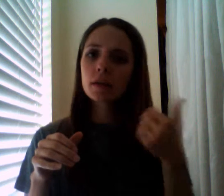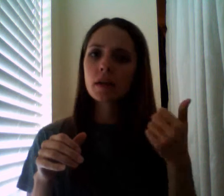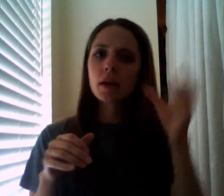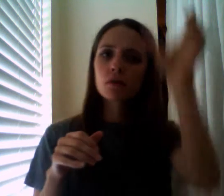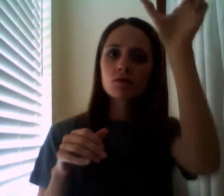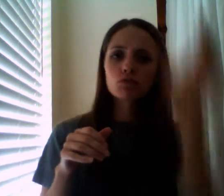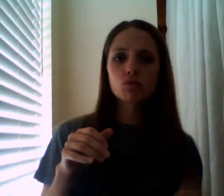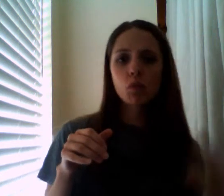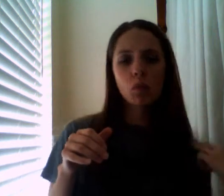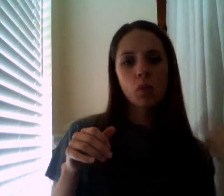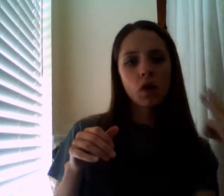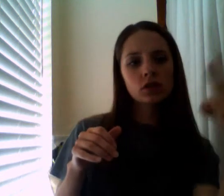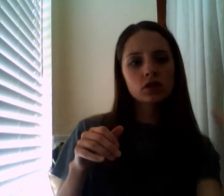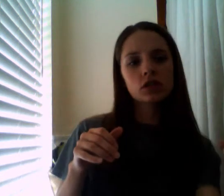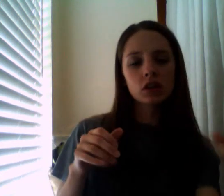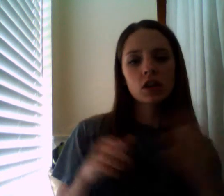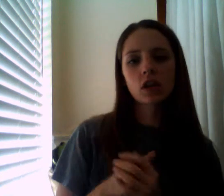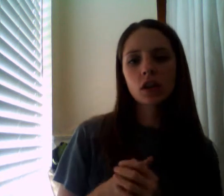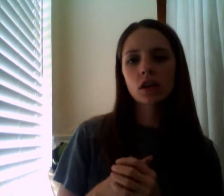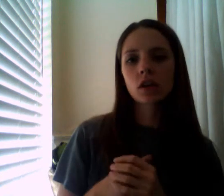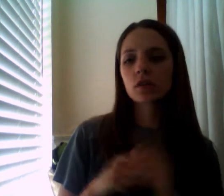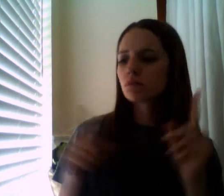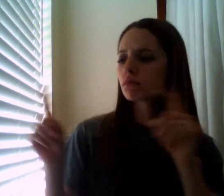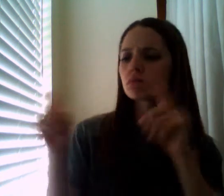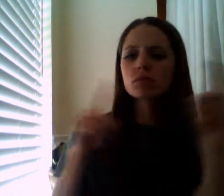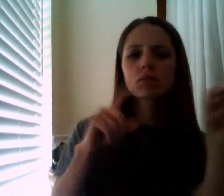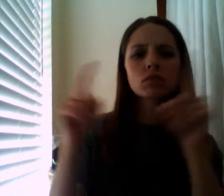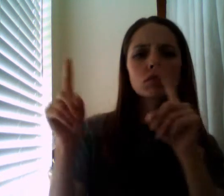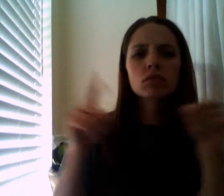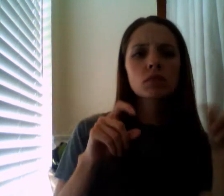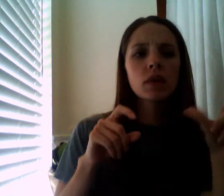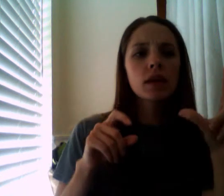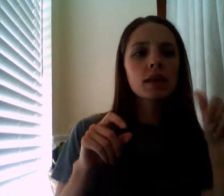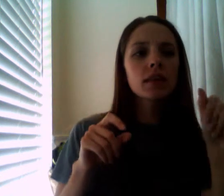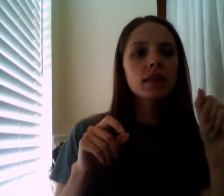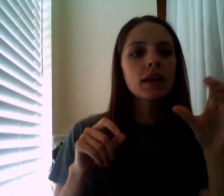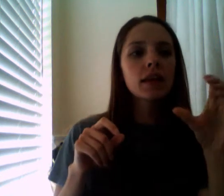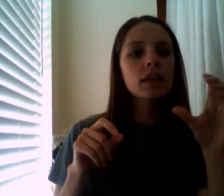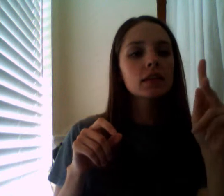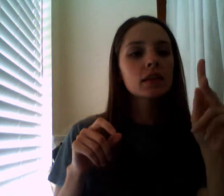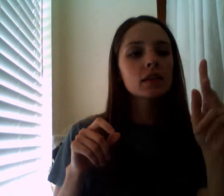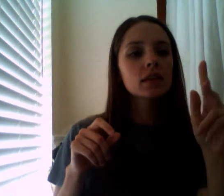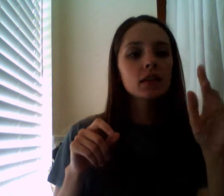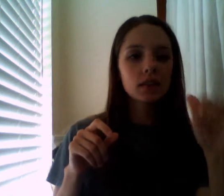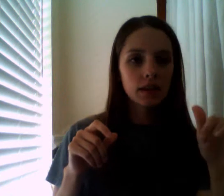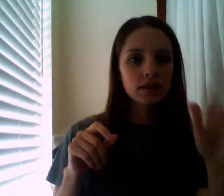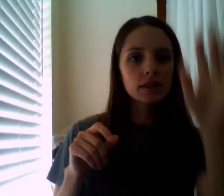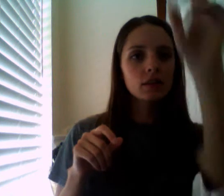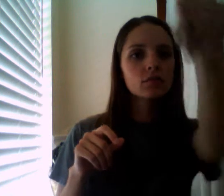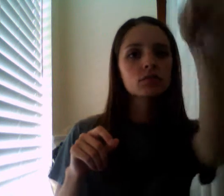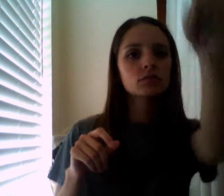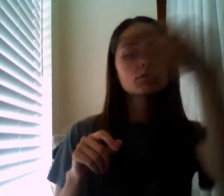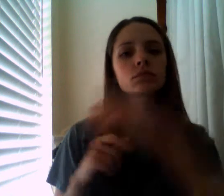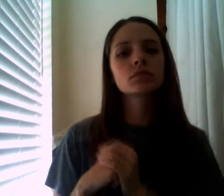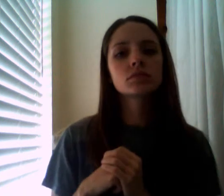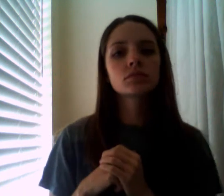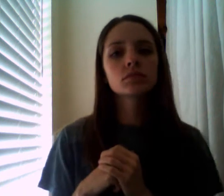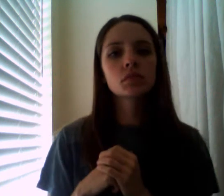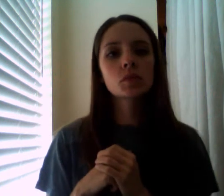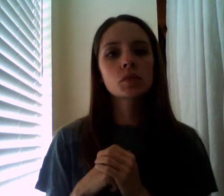all right I'm going to put that down here for number